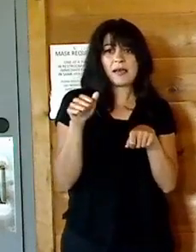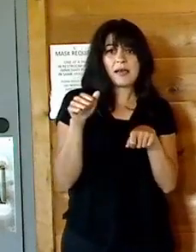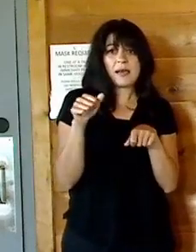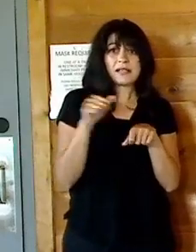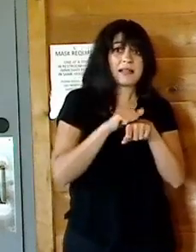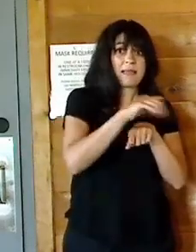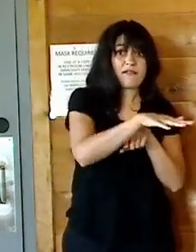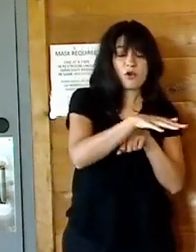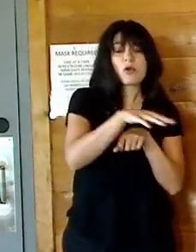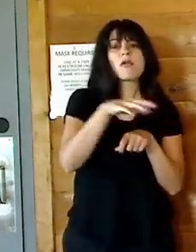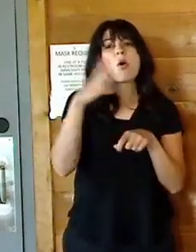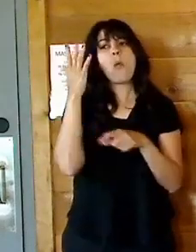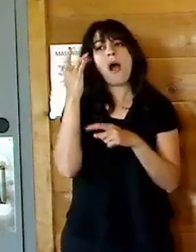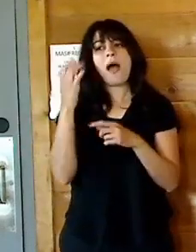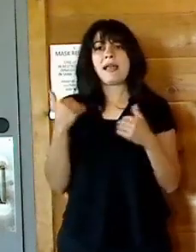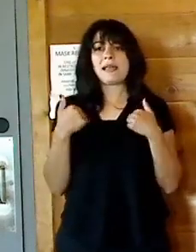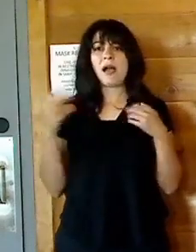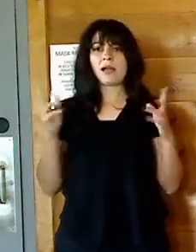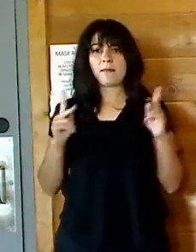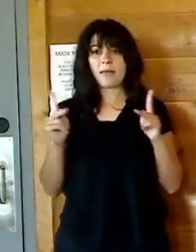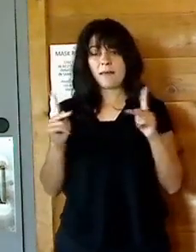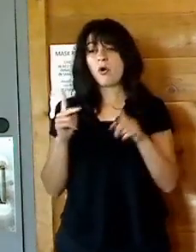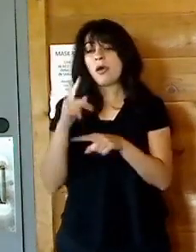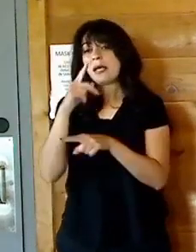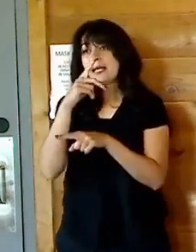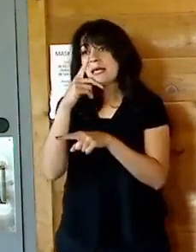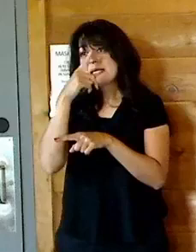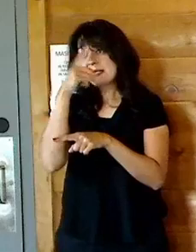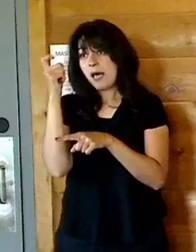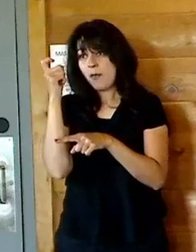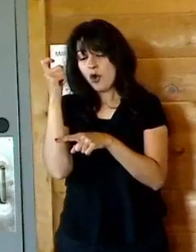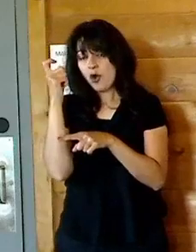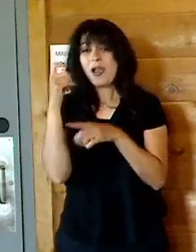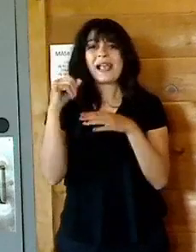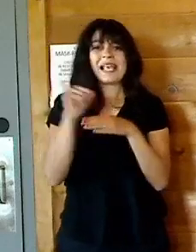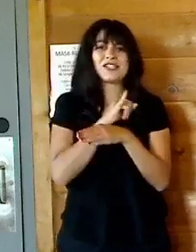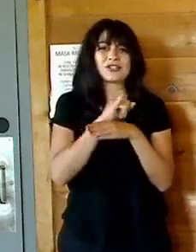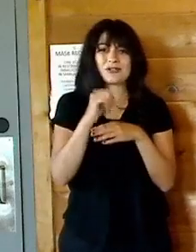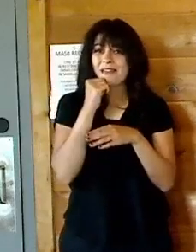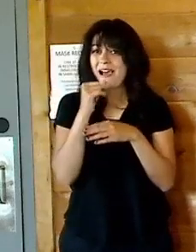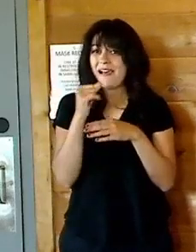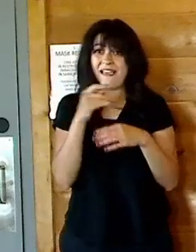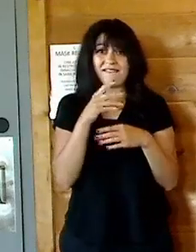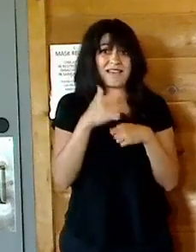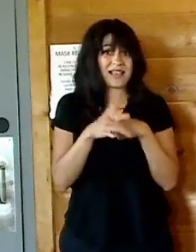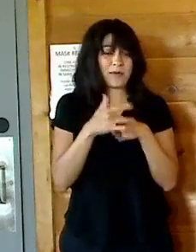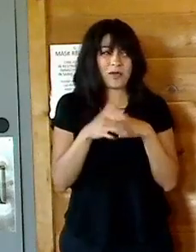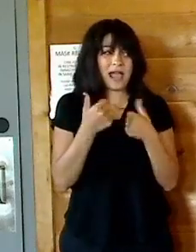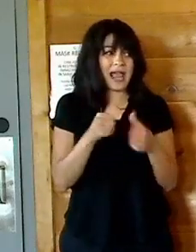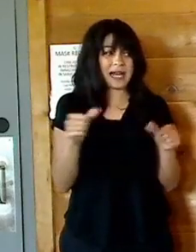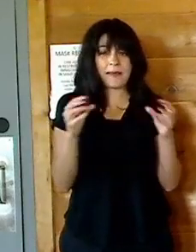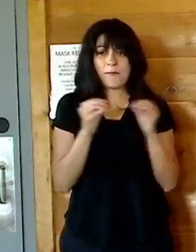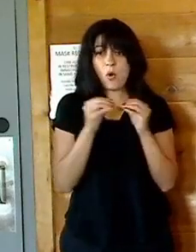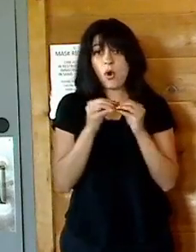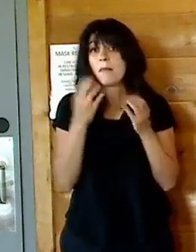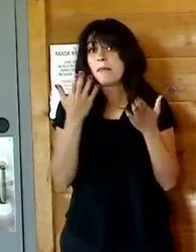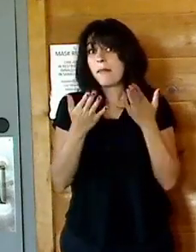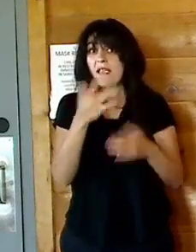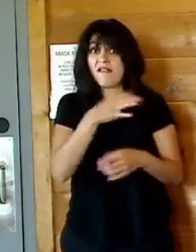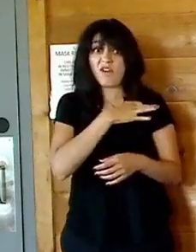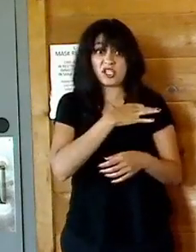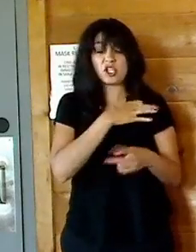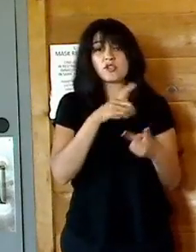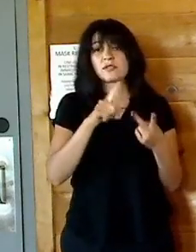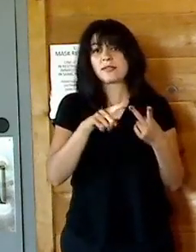people are now somewhere in the Department of Labor or interns. So they're not available. Okay. So you're looking for volunteers and you're